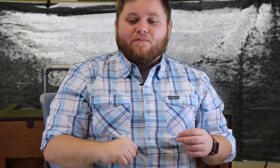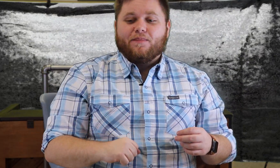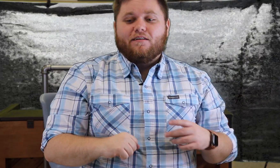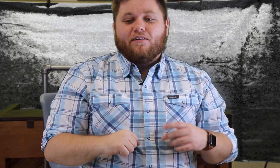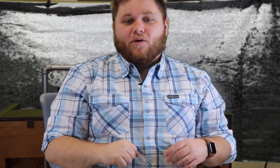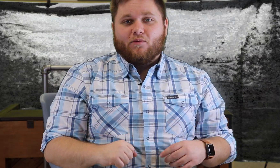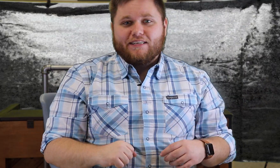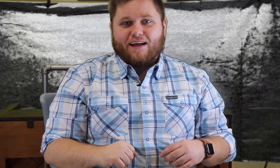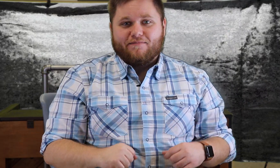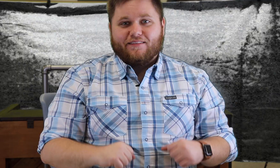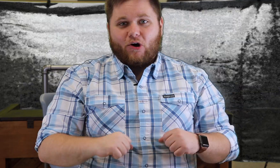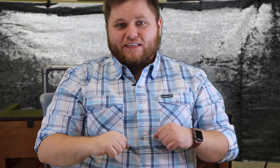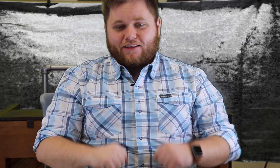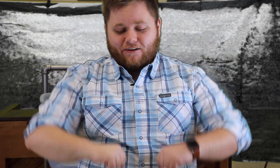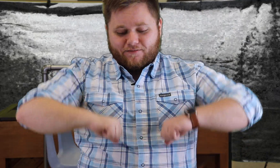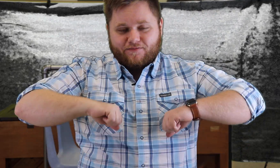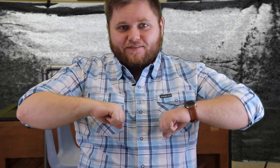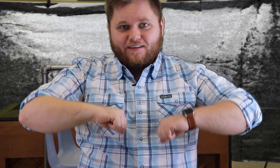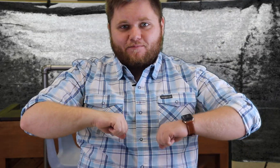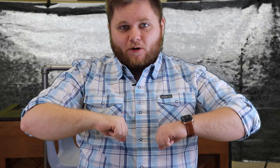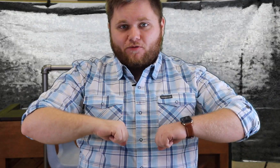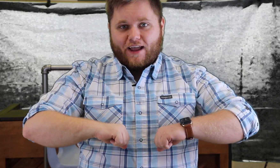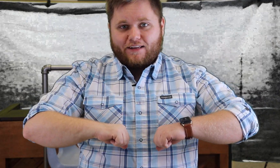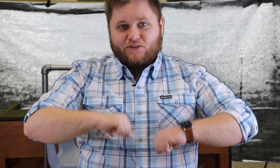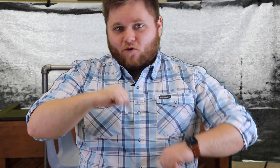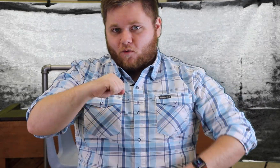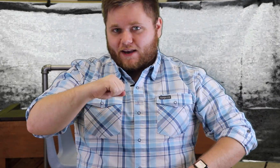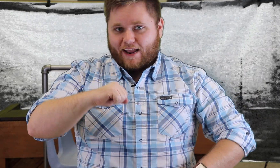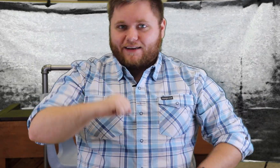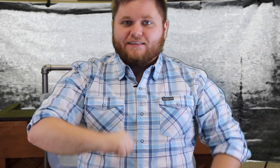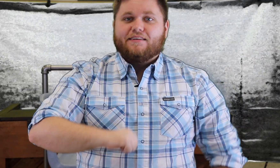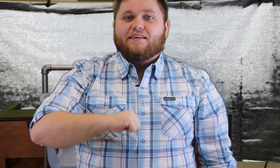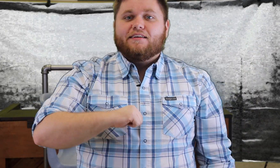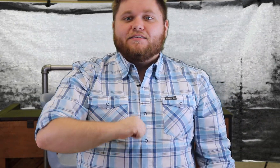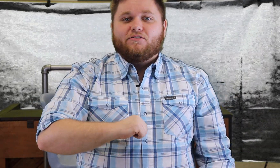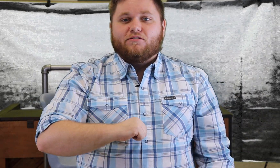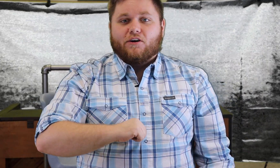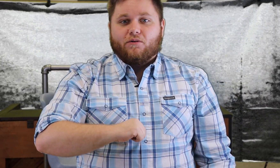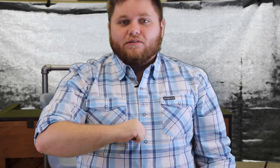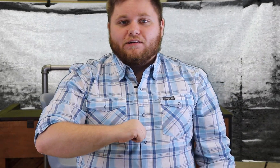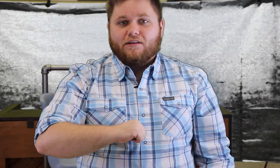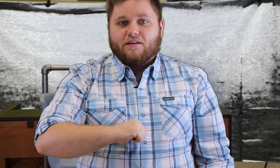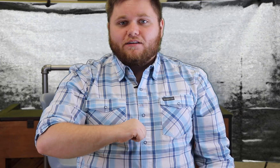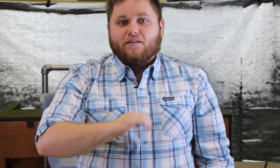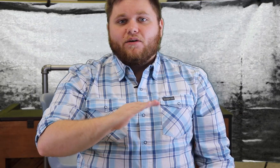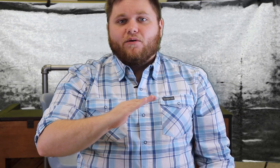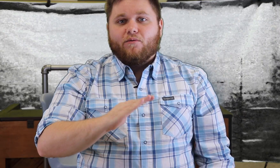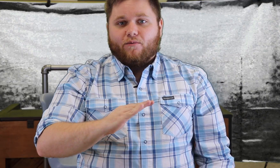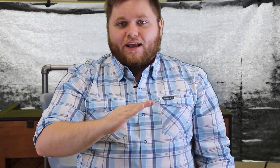one more time all together both hands or one hand do re